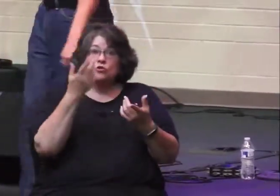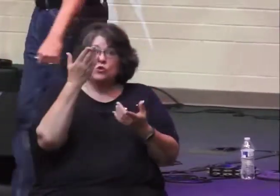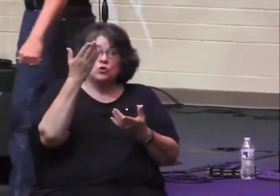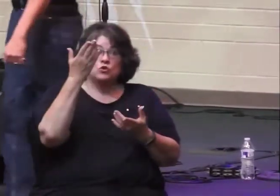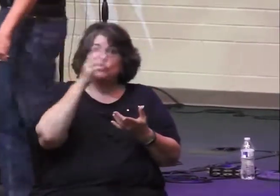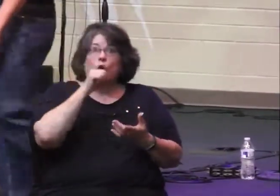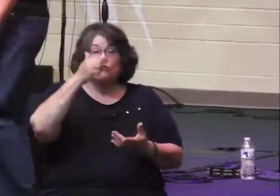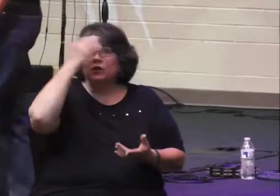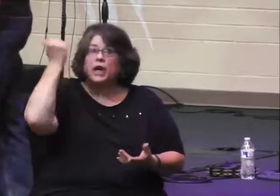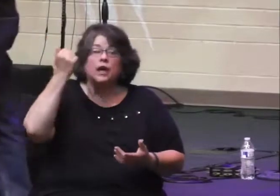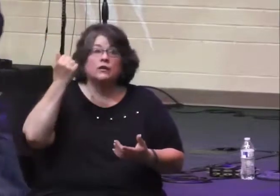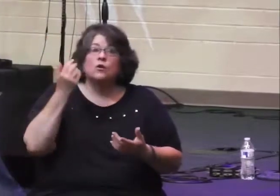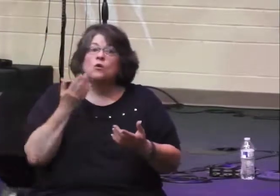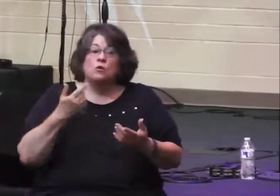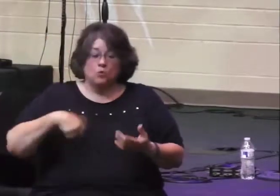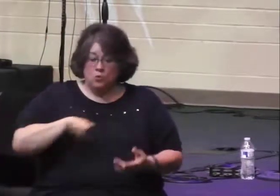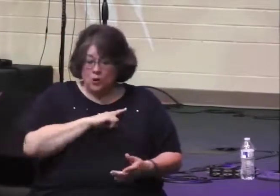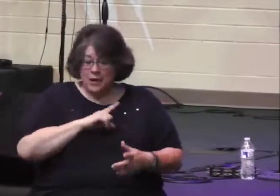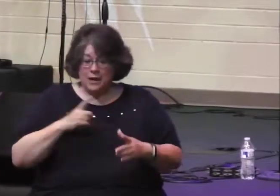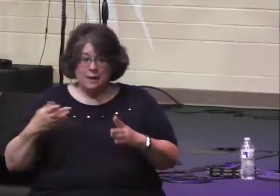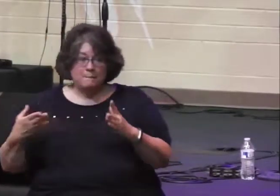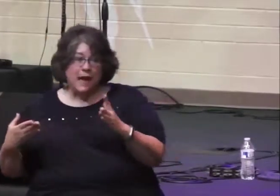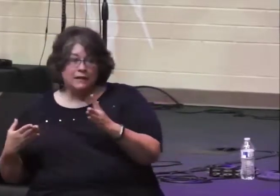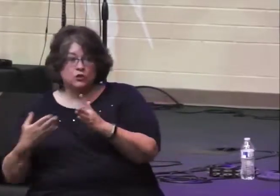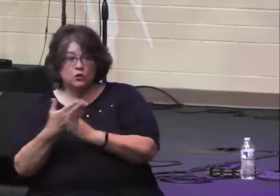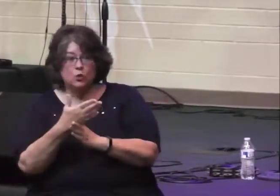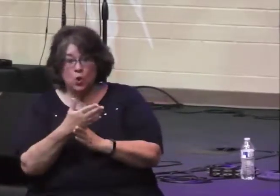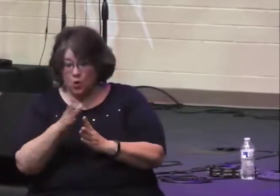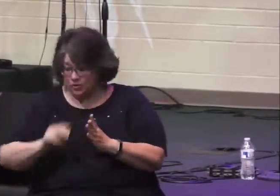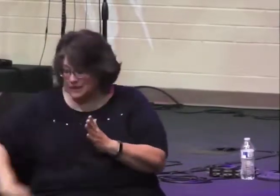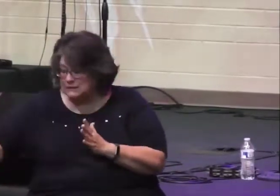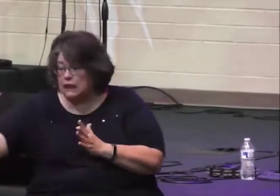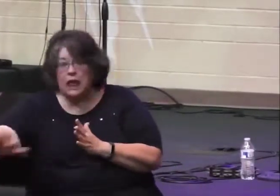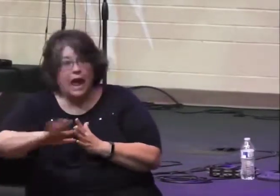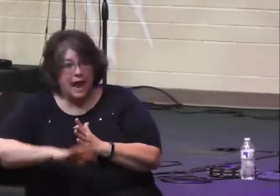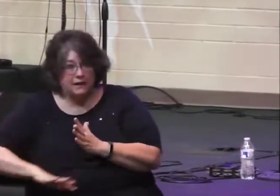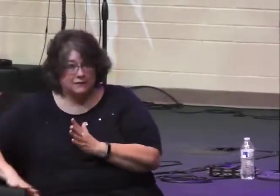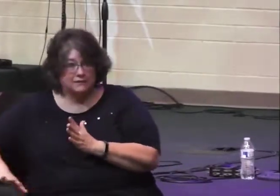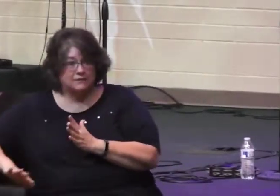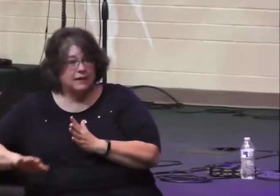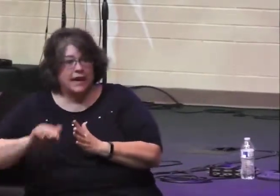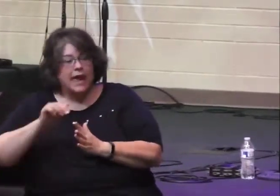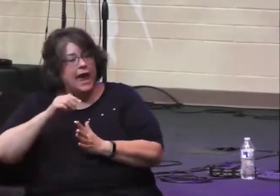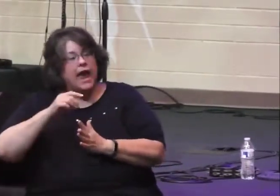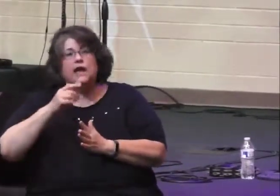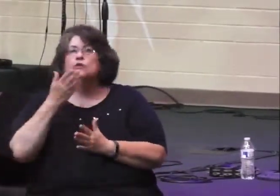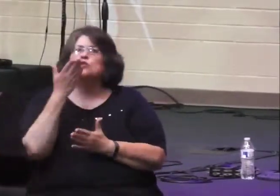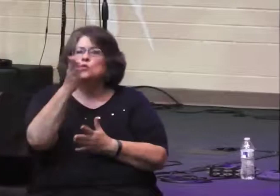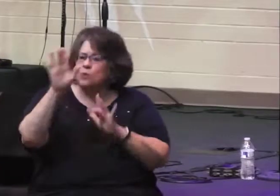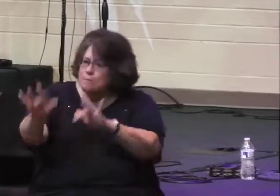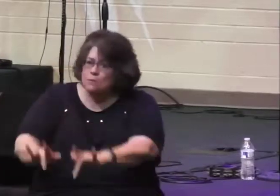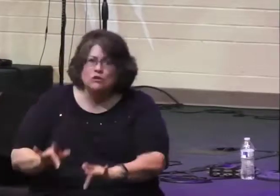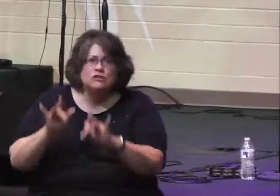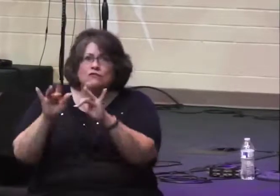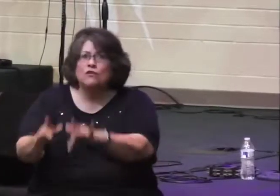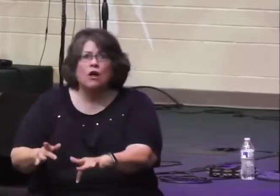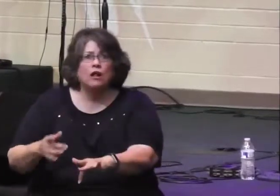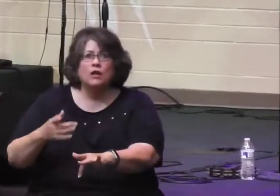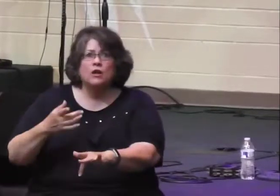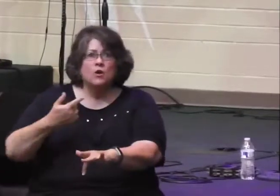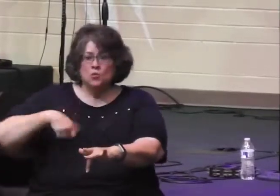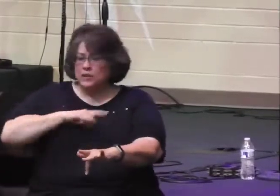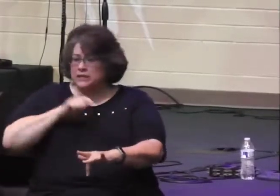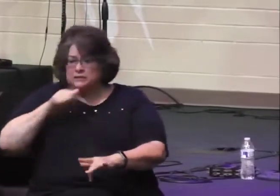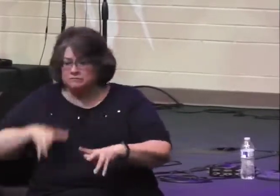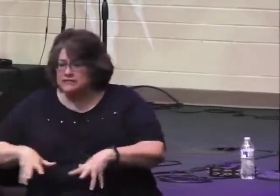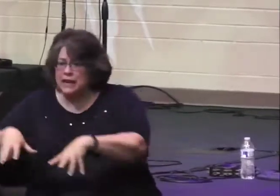Egypt to this land to take it, don't forget, we passed through these very eastern lands that are now trying to attack us, and